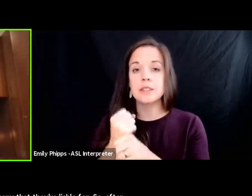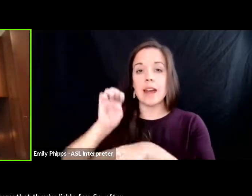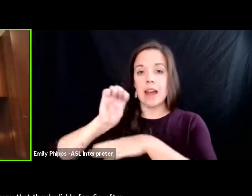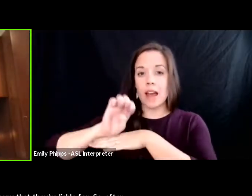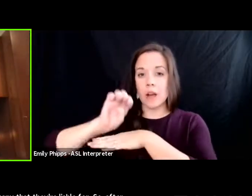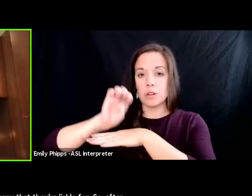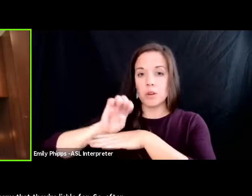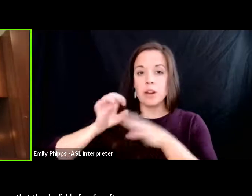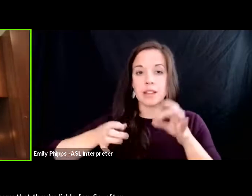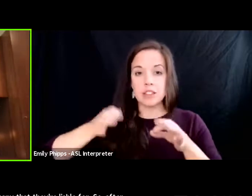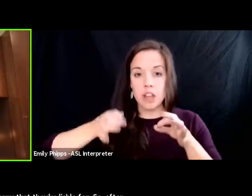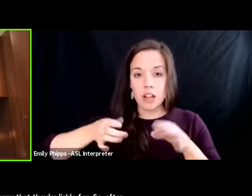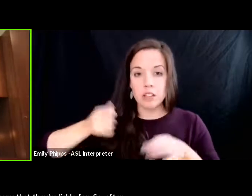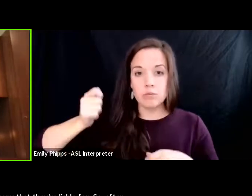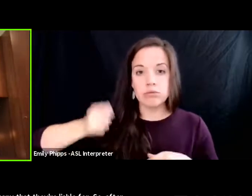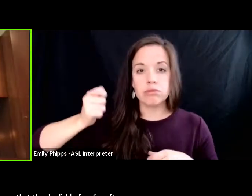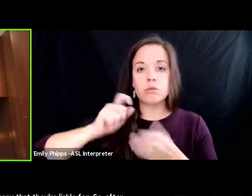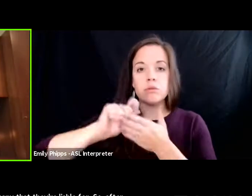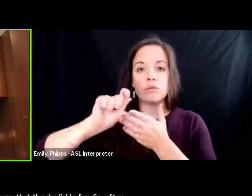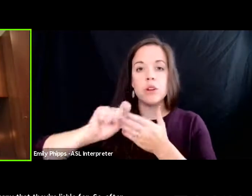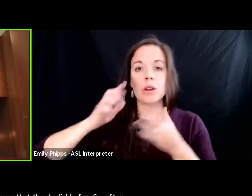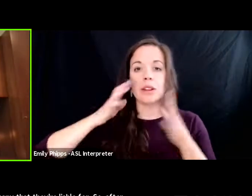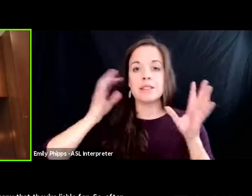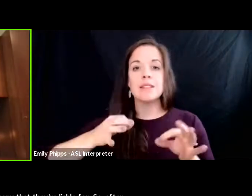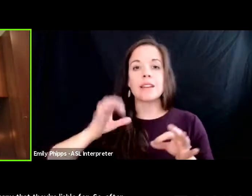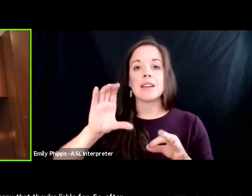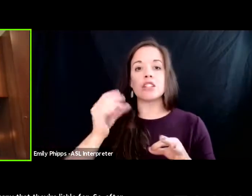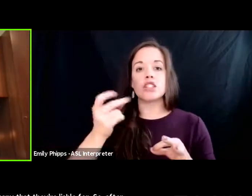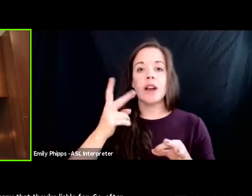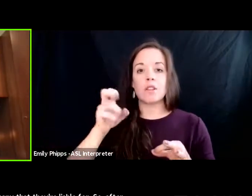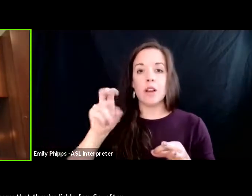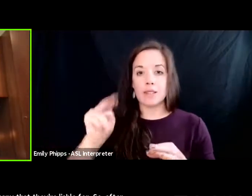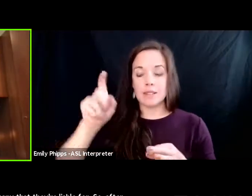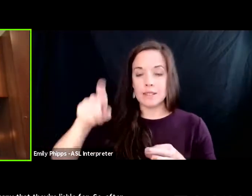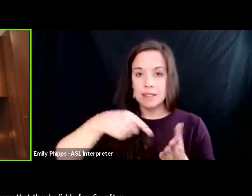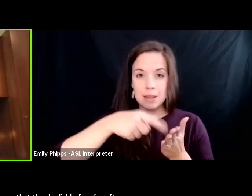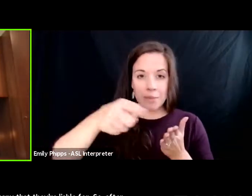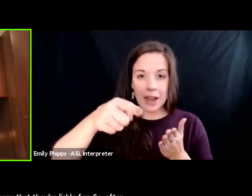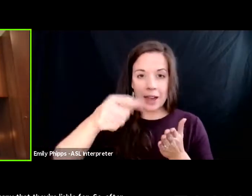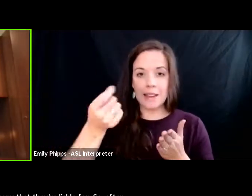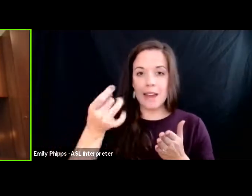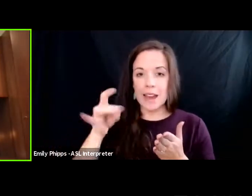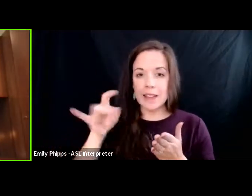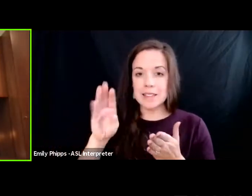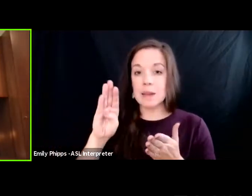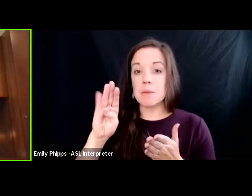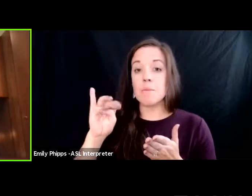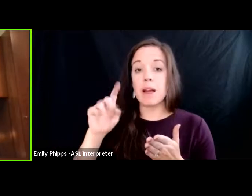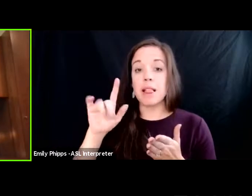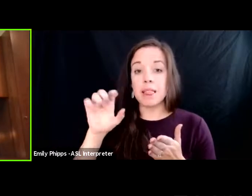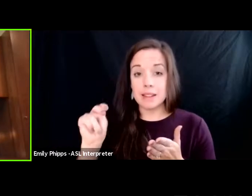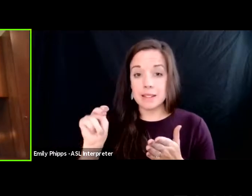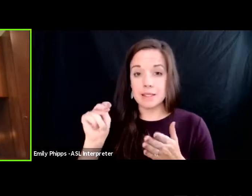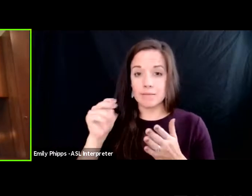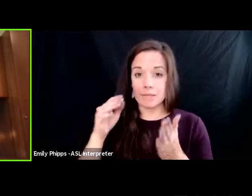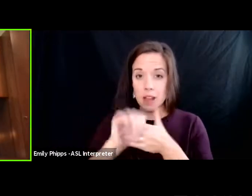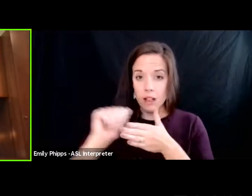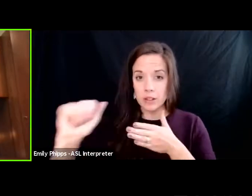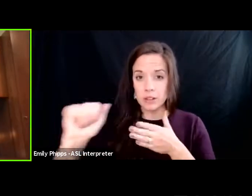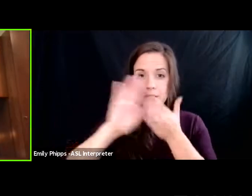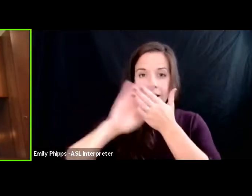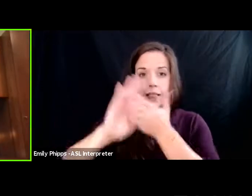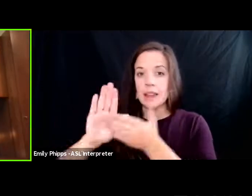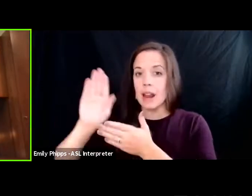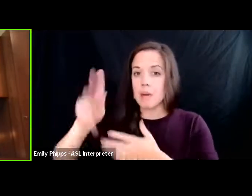wrote a decision that chevron needed to pay 18 billion dollars to clean up the toxic